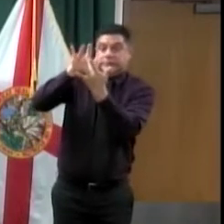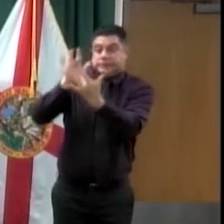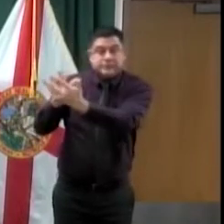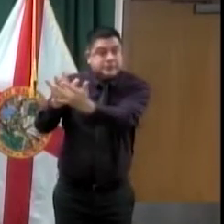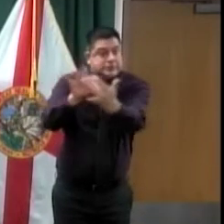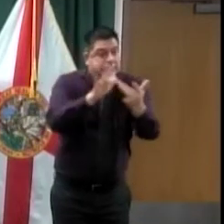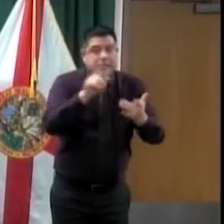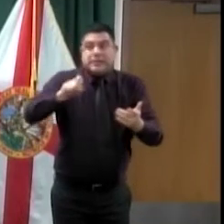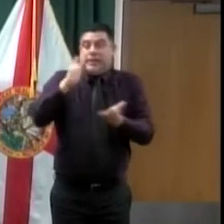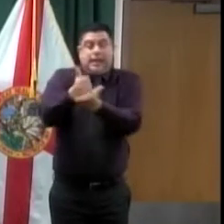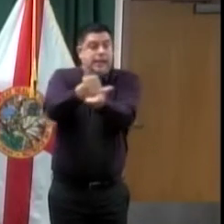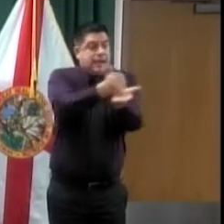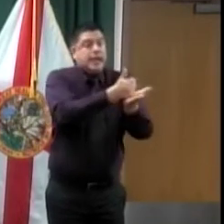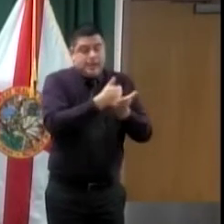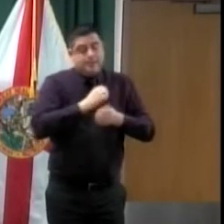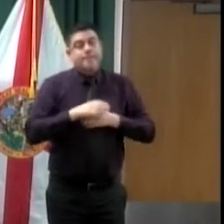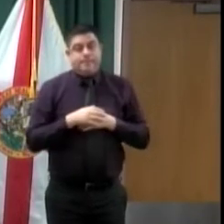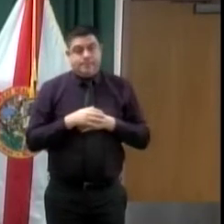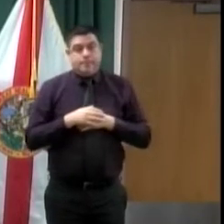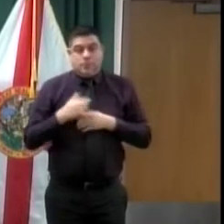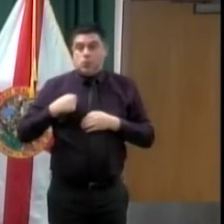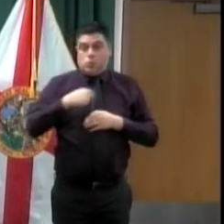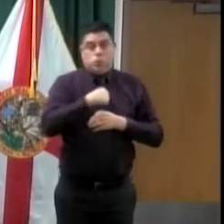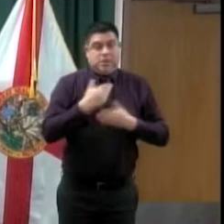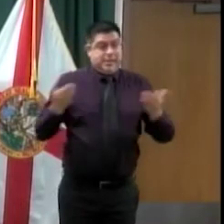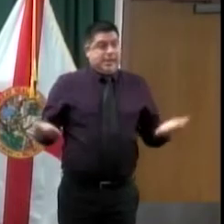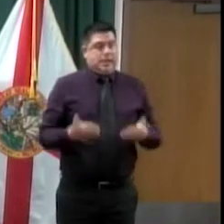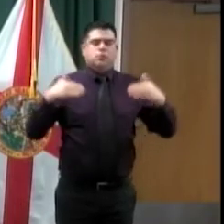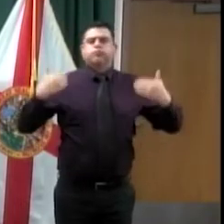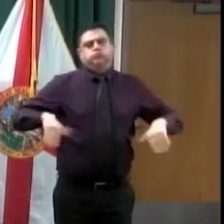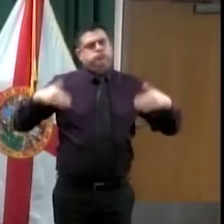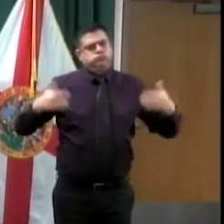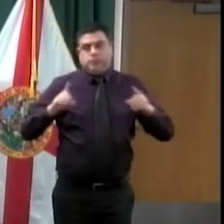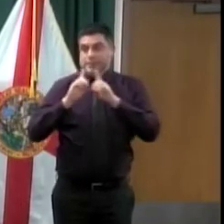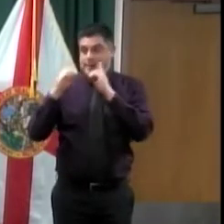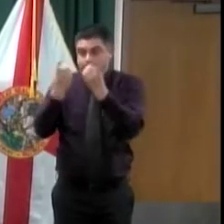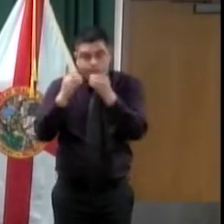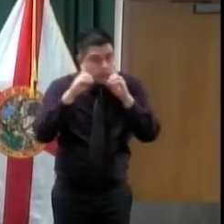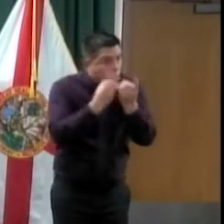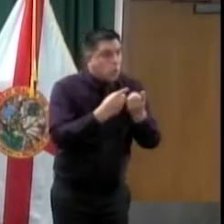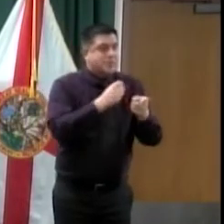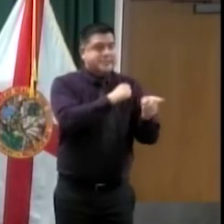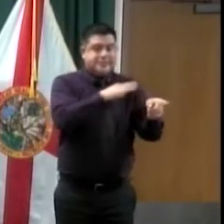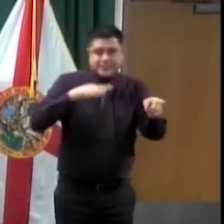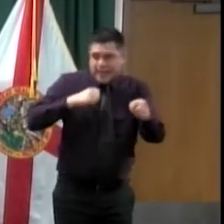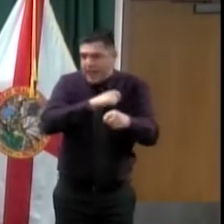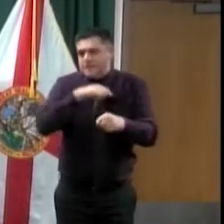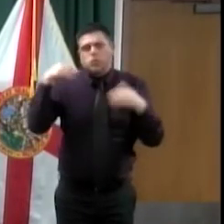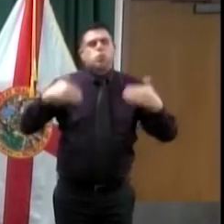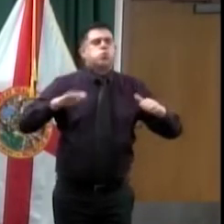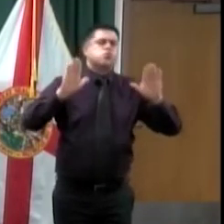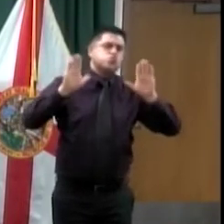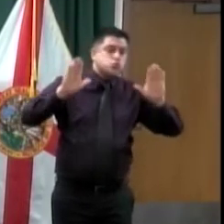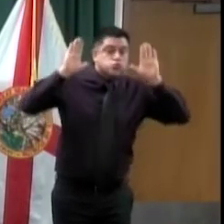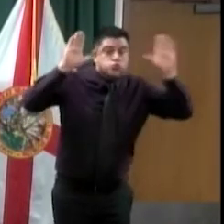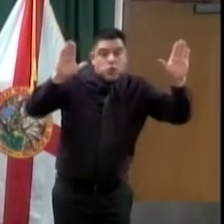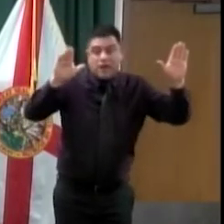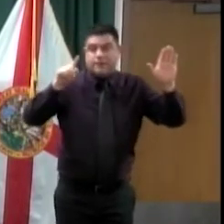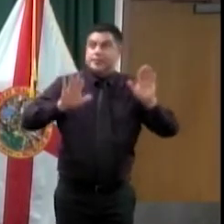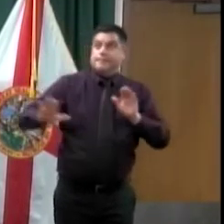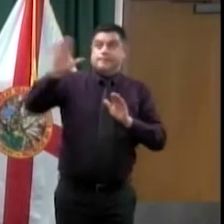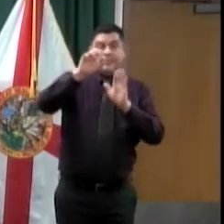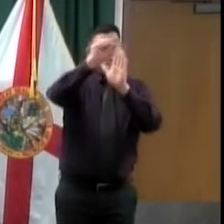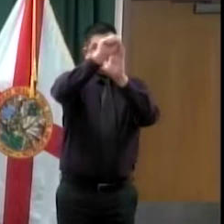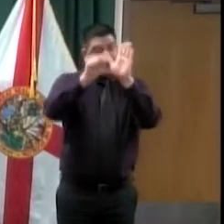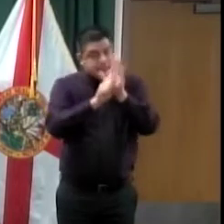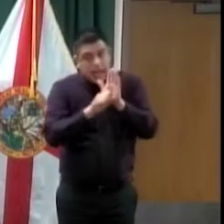On top of that, we're looking for the assistance that's coming both from the federal and state level to help fill some of those voids and help those people that need